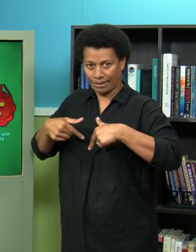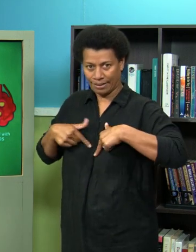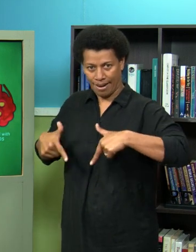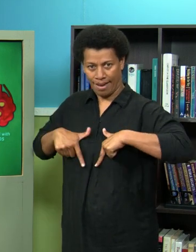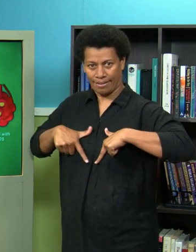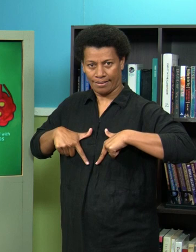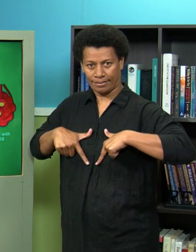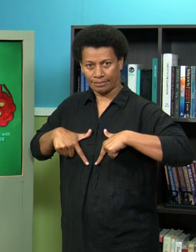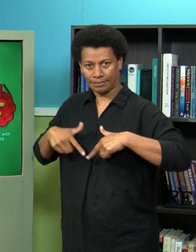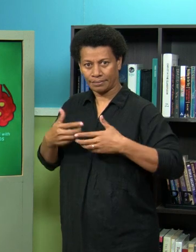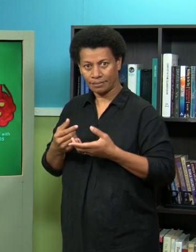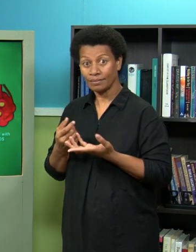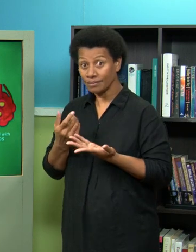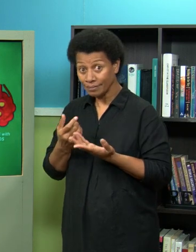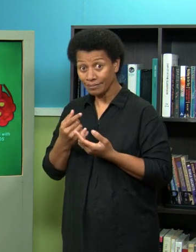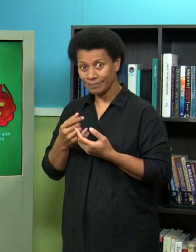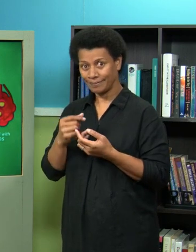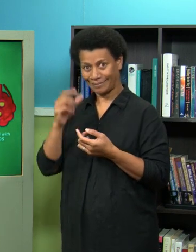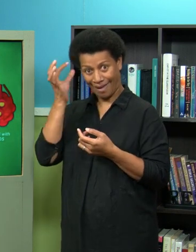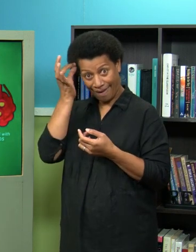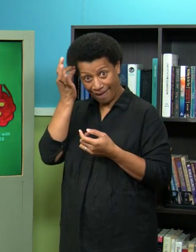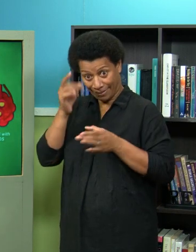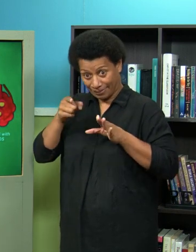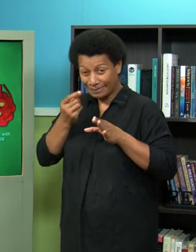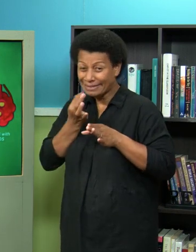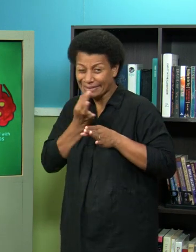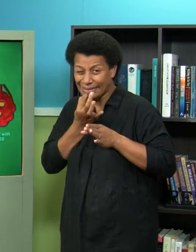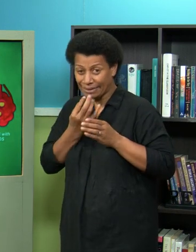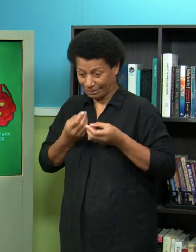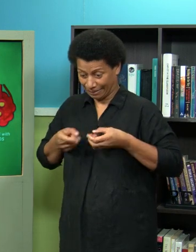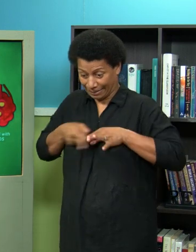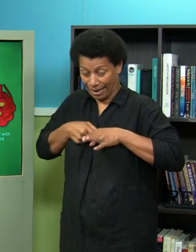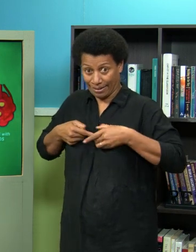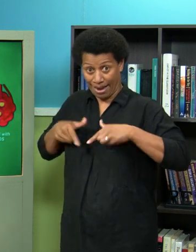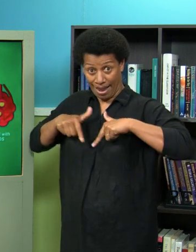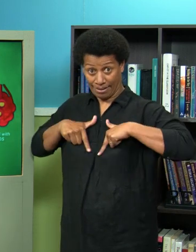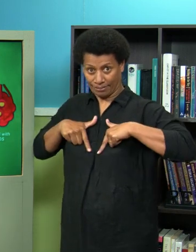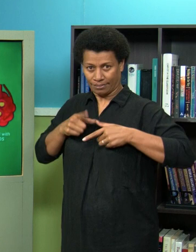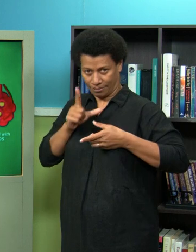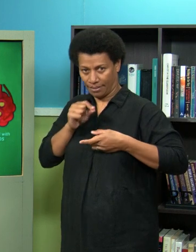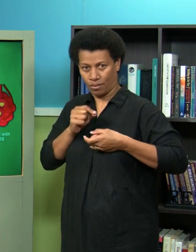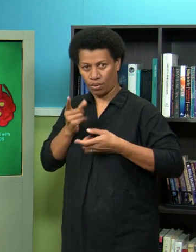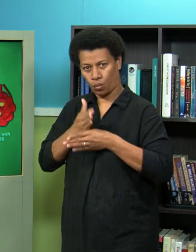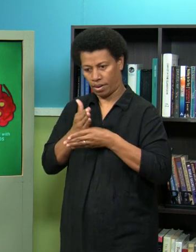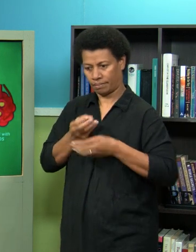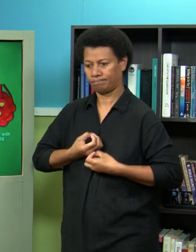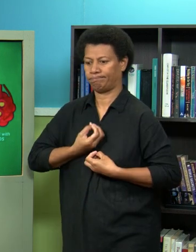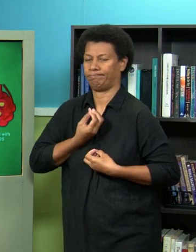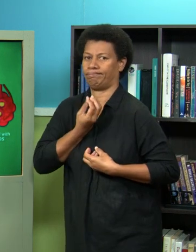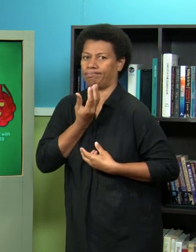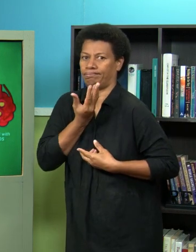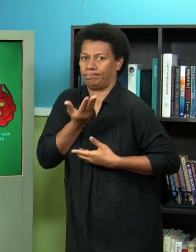only come out because of the fact that your cili are able to bring it out now if your cili get damaged